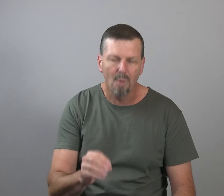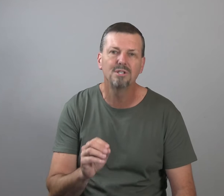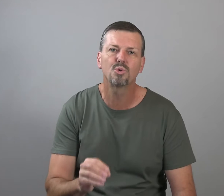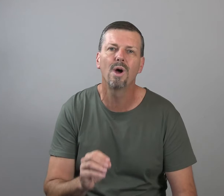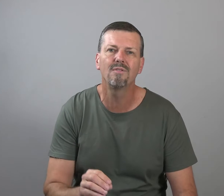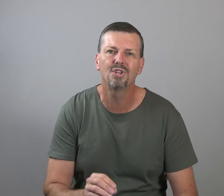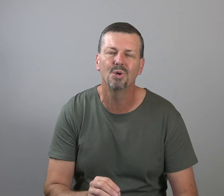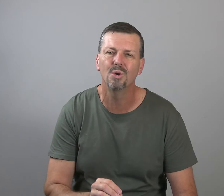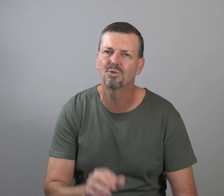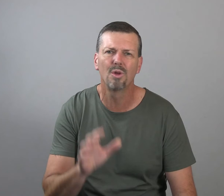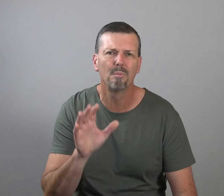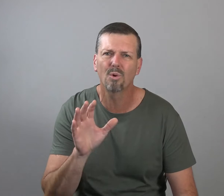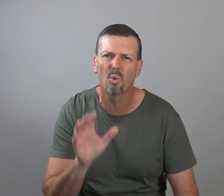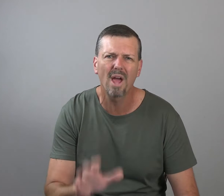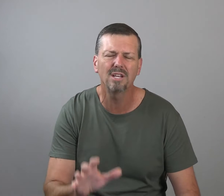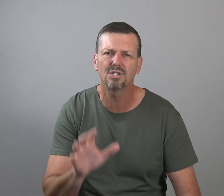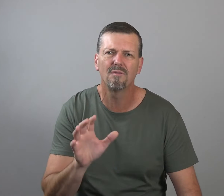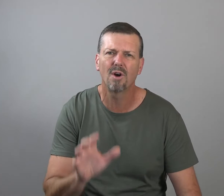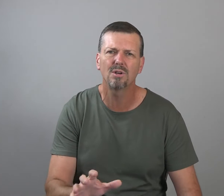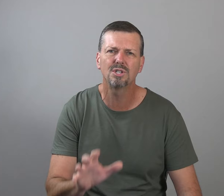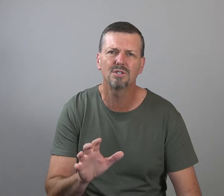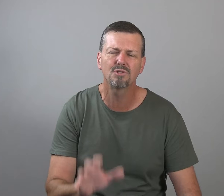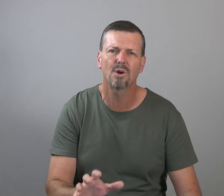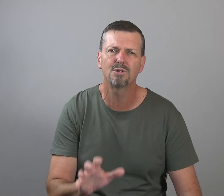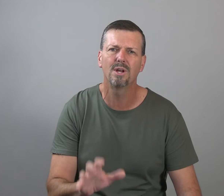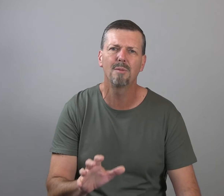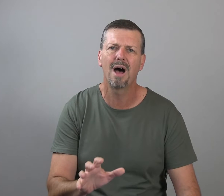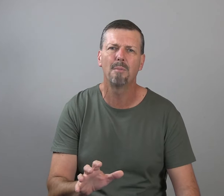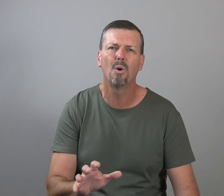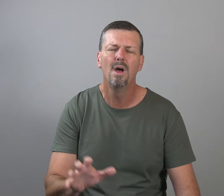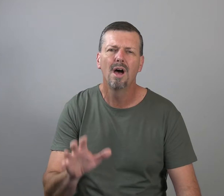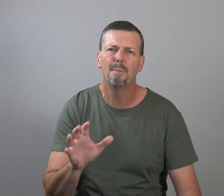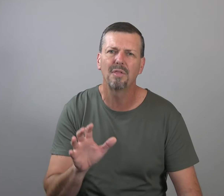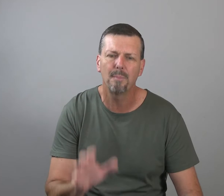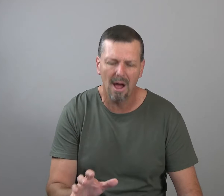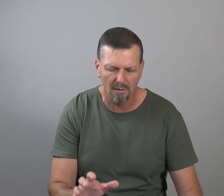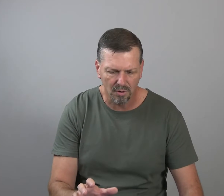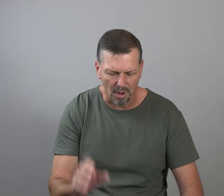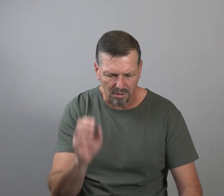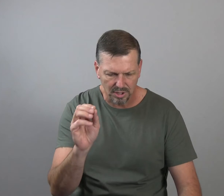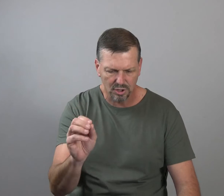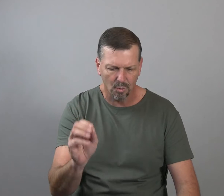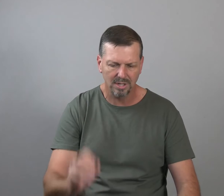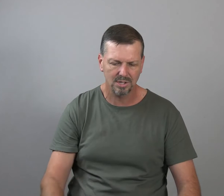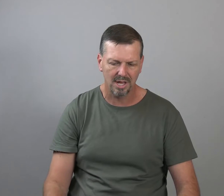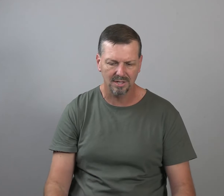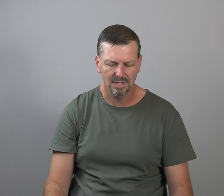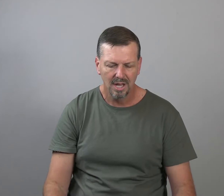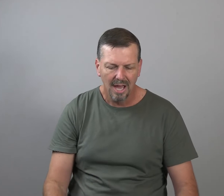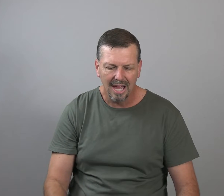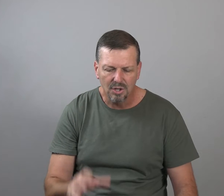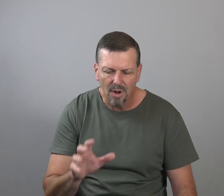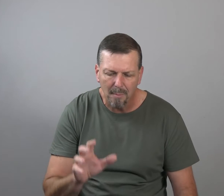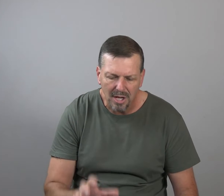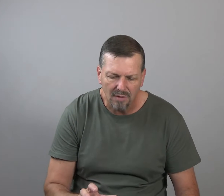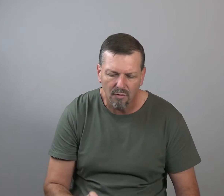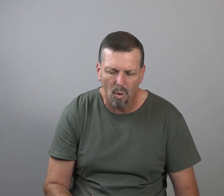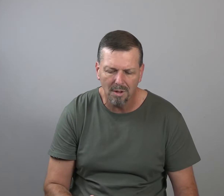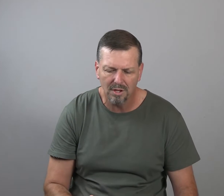Romans 12, 2 is one of the greatest verses of scripture in the Bible about the power of your thoughts. Listen to what it says. And do not be conformed to